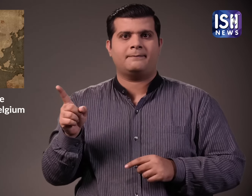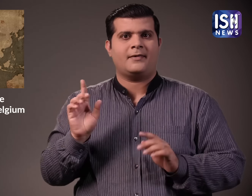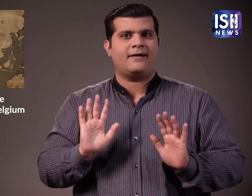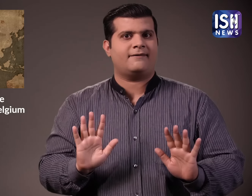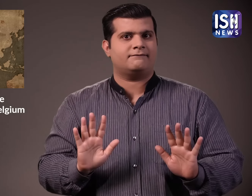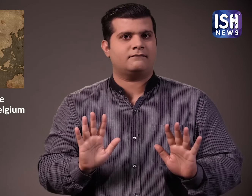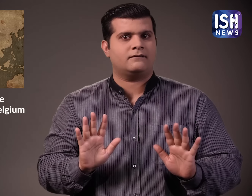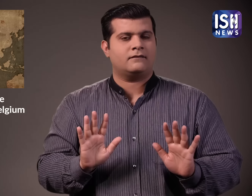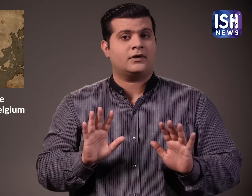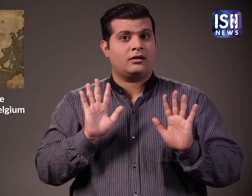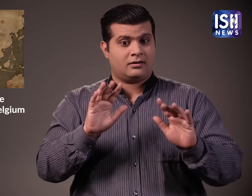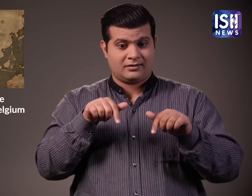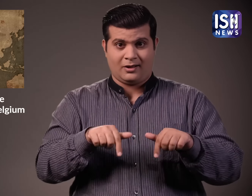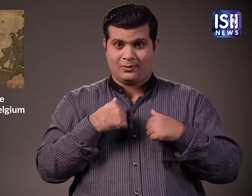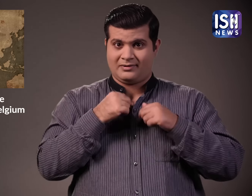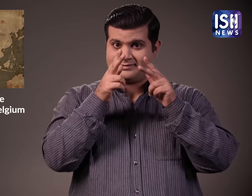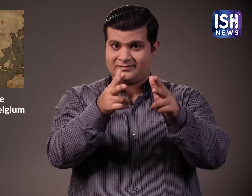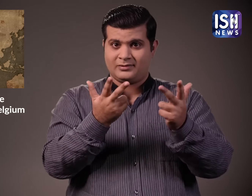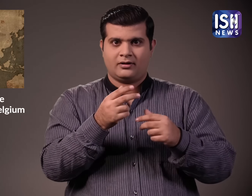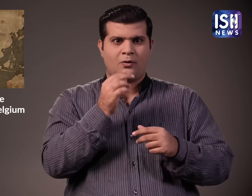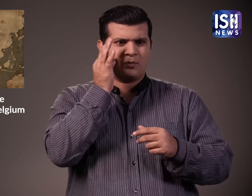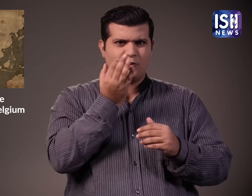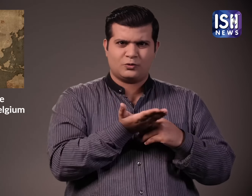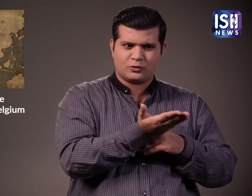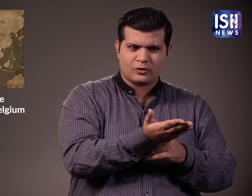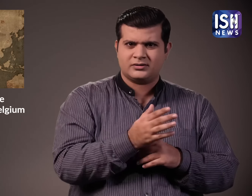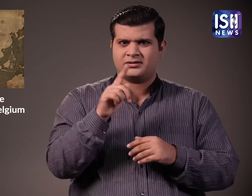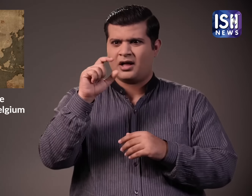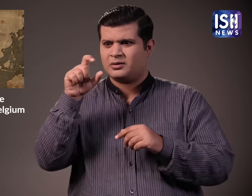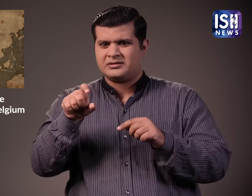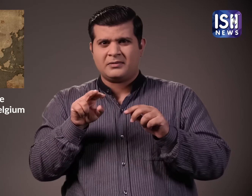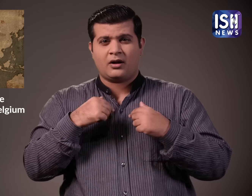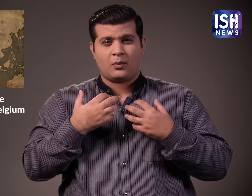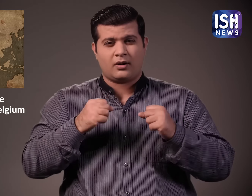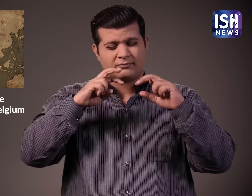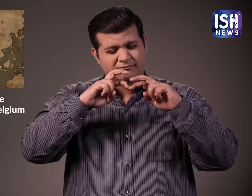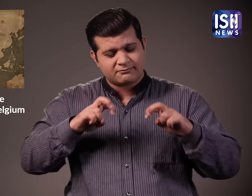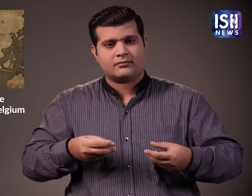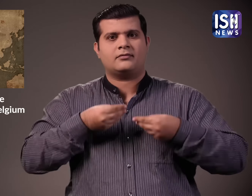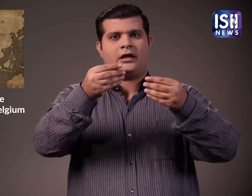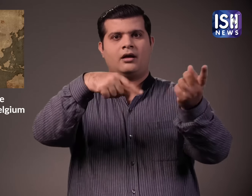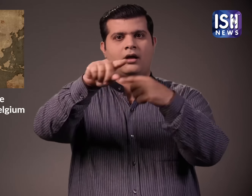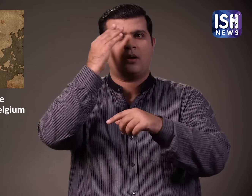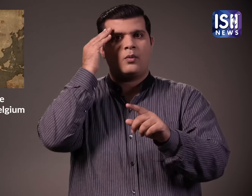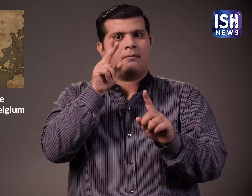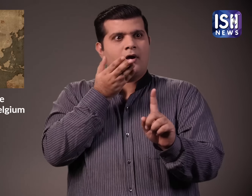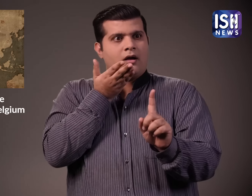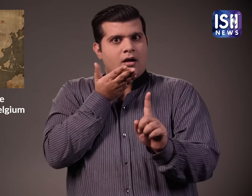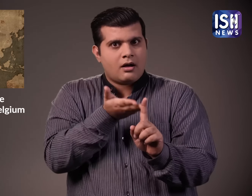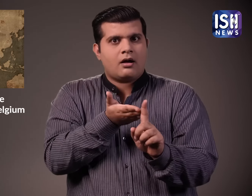was issued to apprehend these people and now it has been issued to apprehend Jagpal Preet. So what is the meaning of the Blue